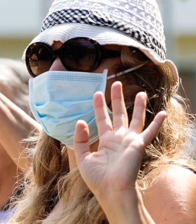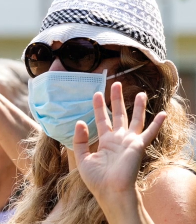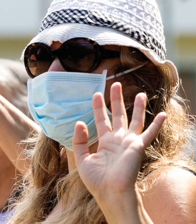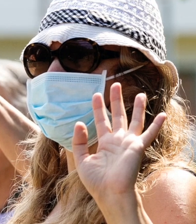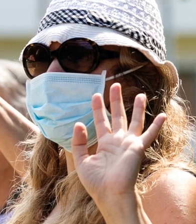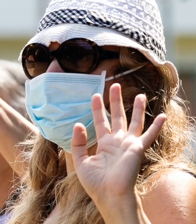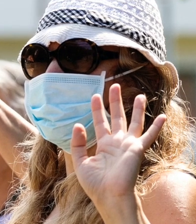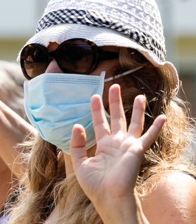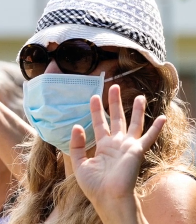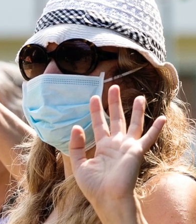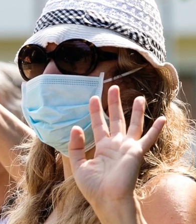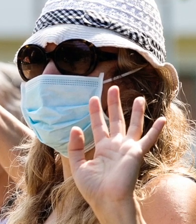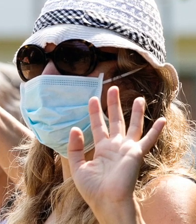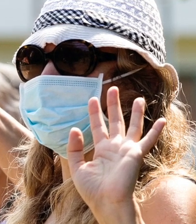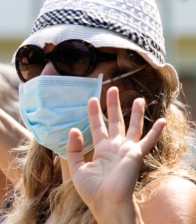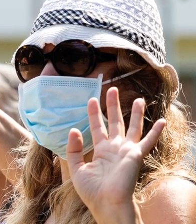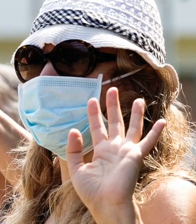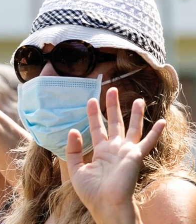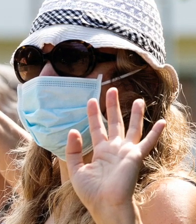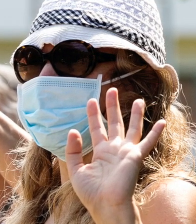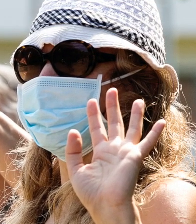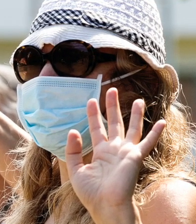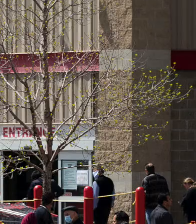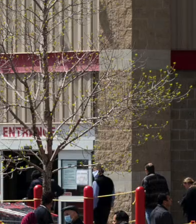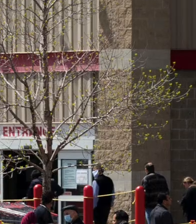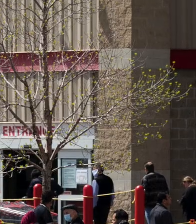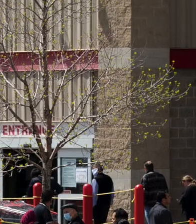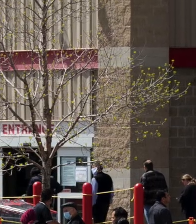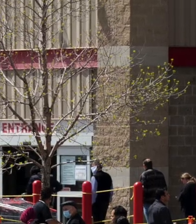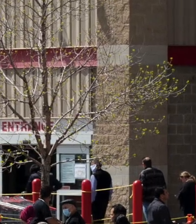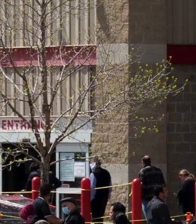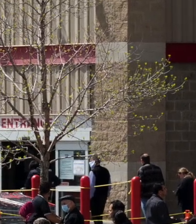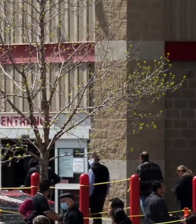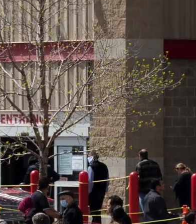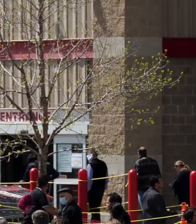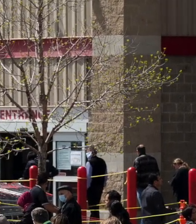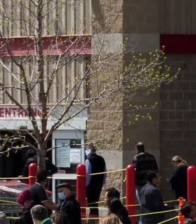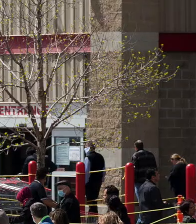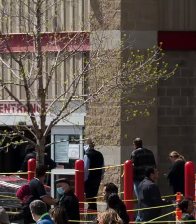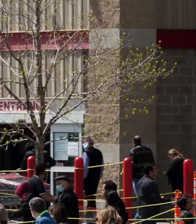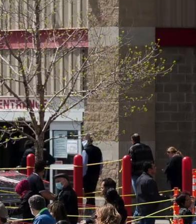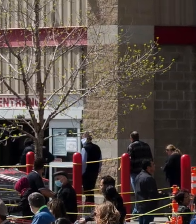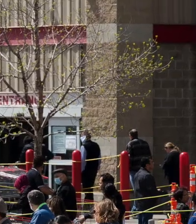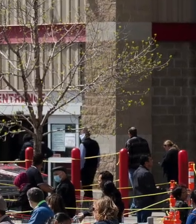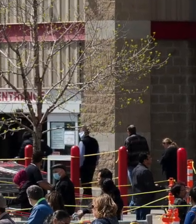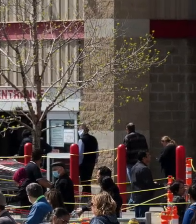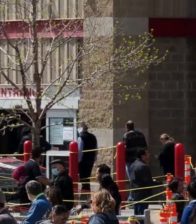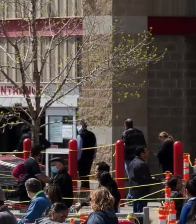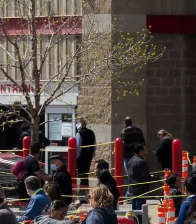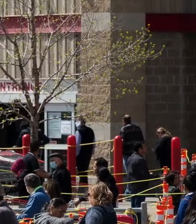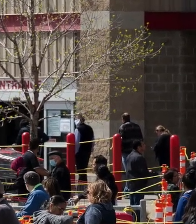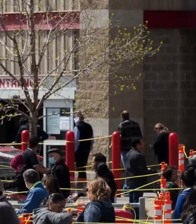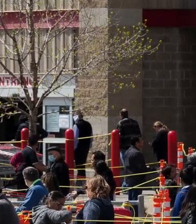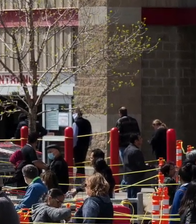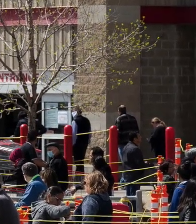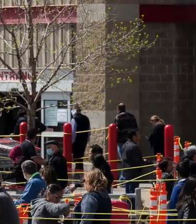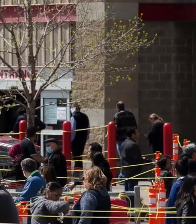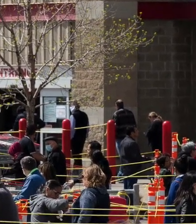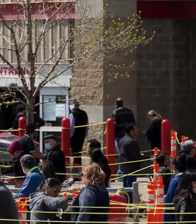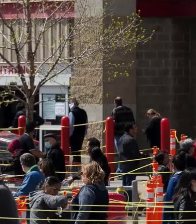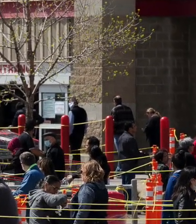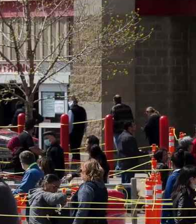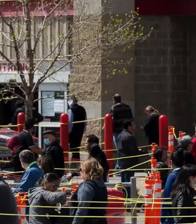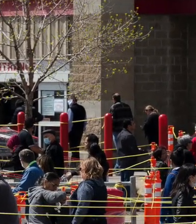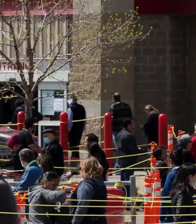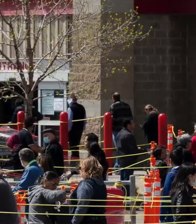in crowded spaces, when they are in places where there are many people who perhaps don't know each other, that masking is a very